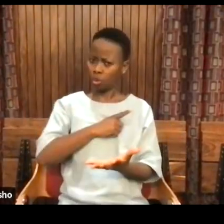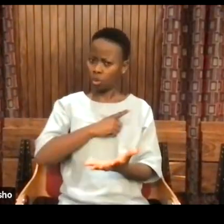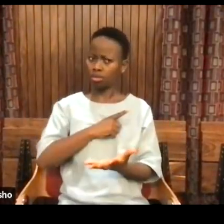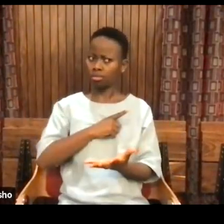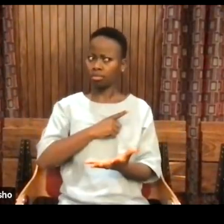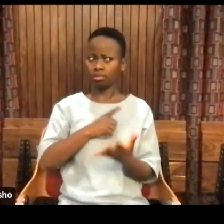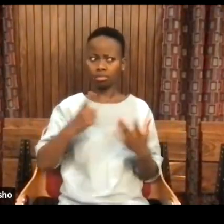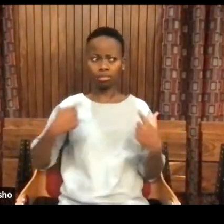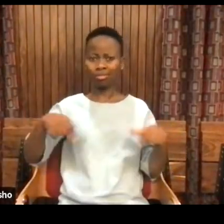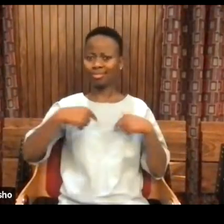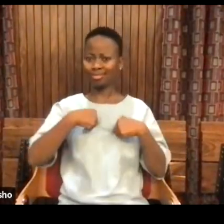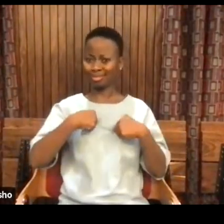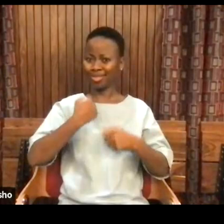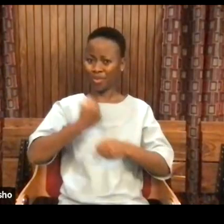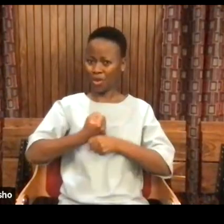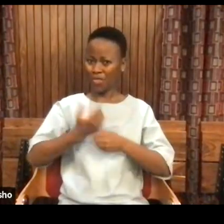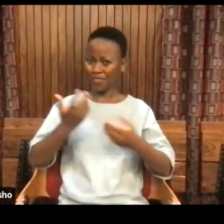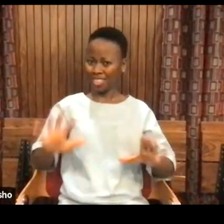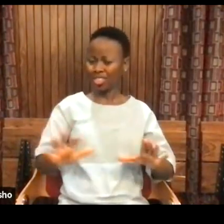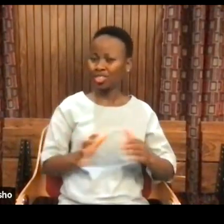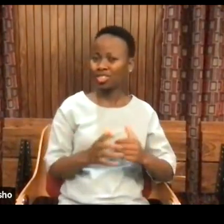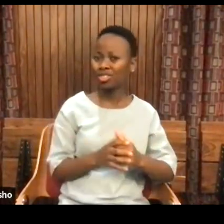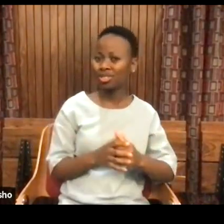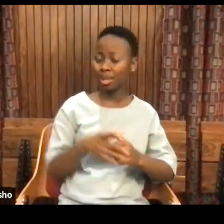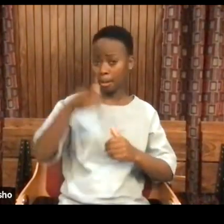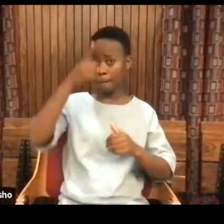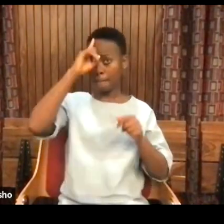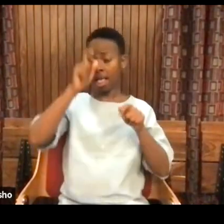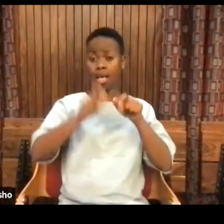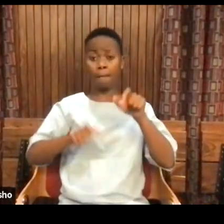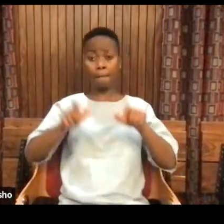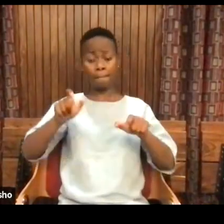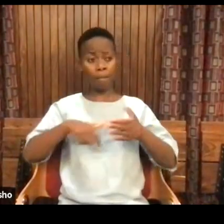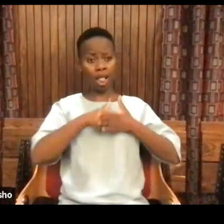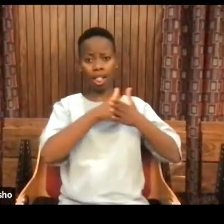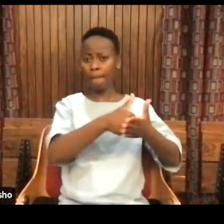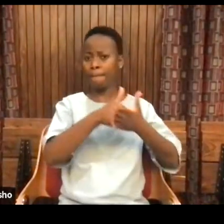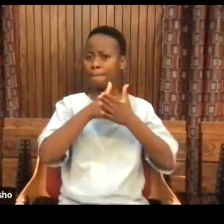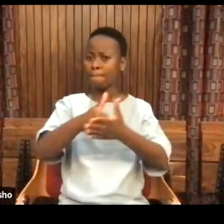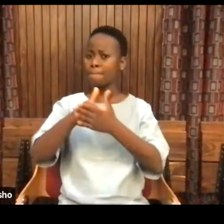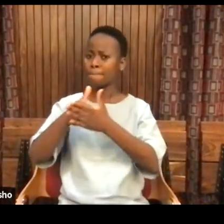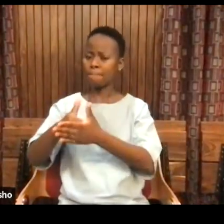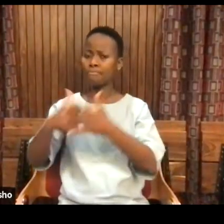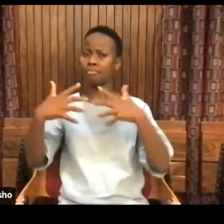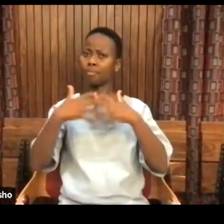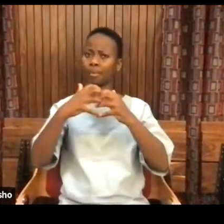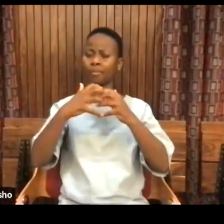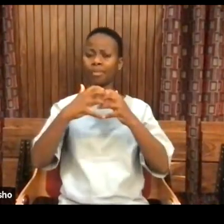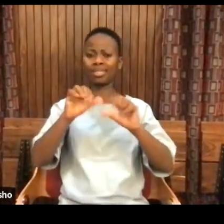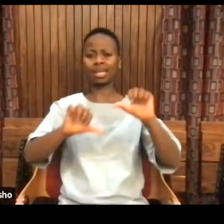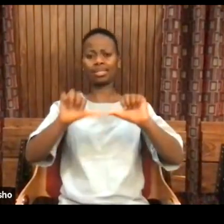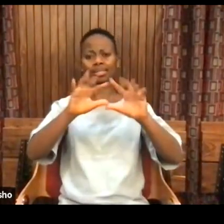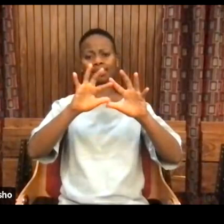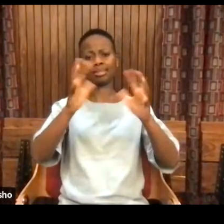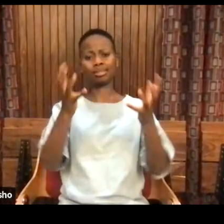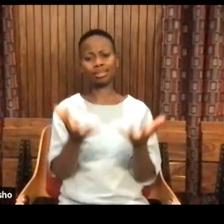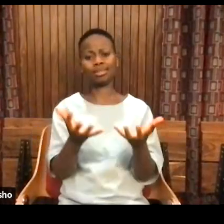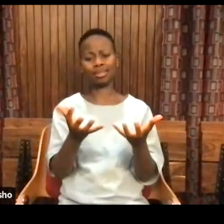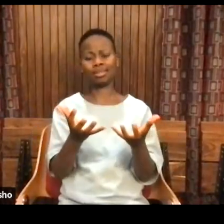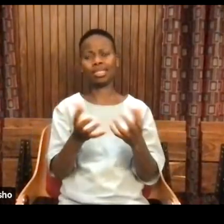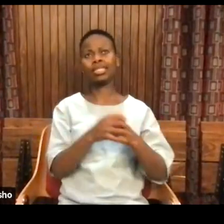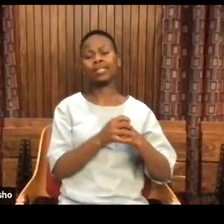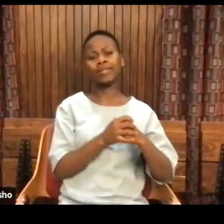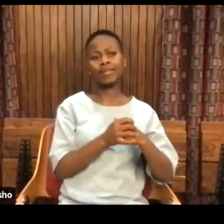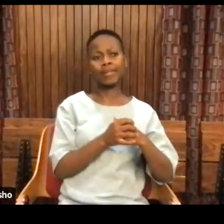of us, the black people of this world. We've made science. We've made the modern world. So I think this thing of wanting to think that